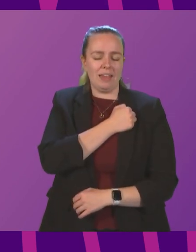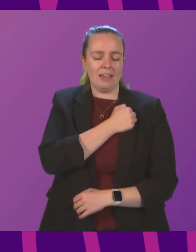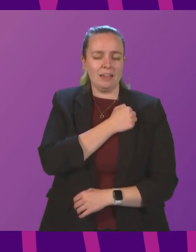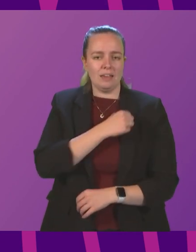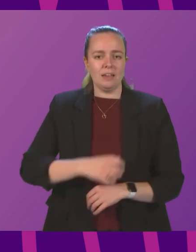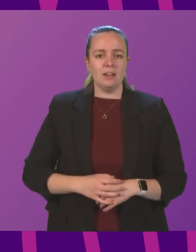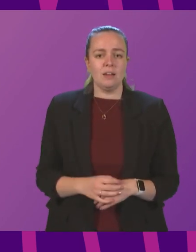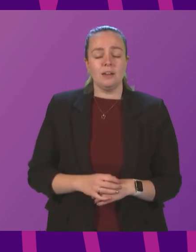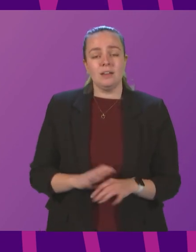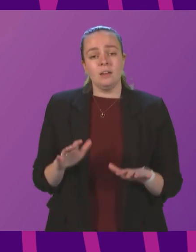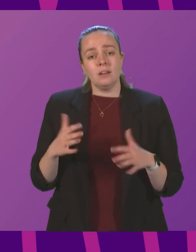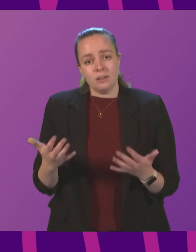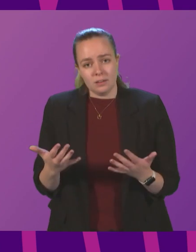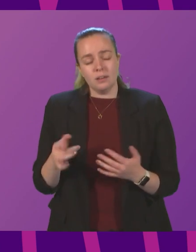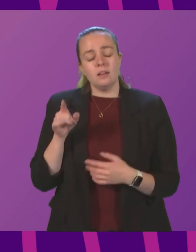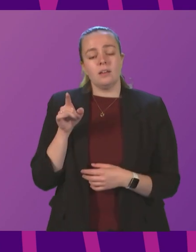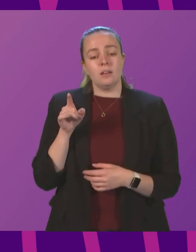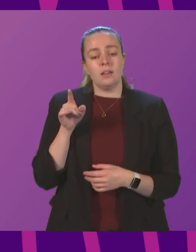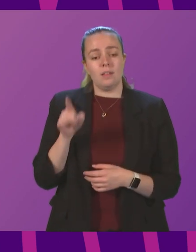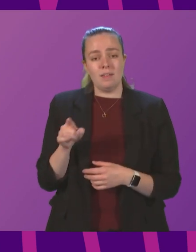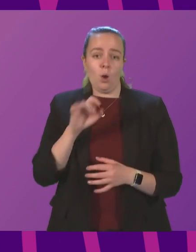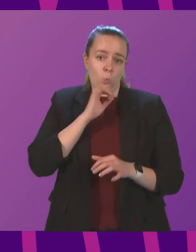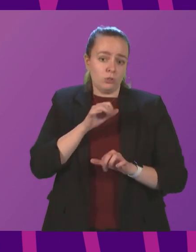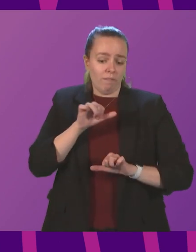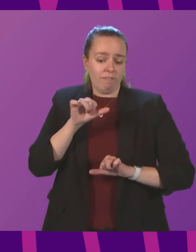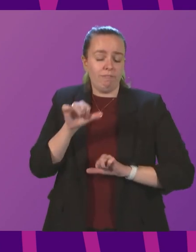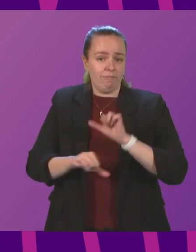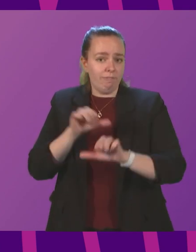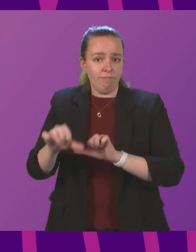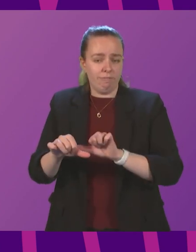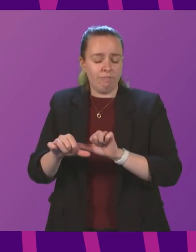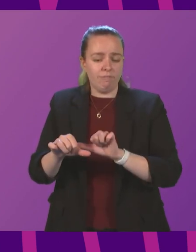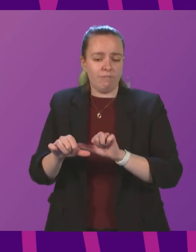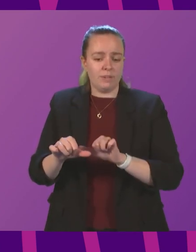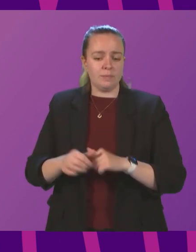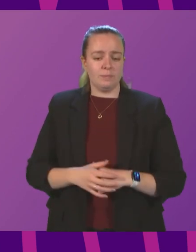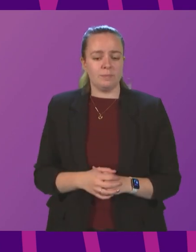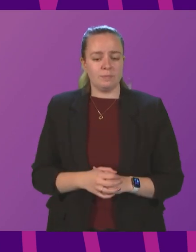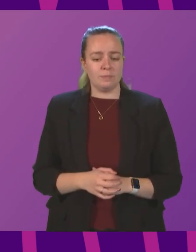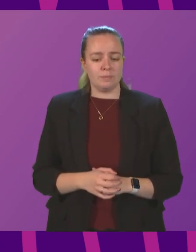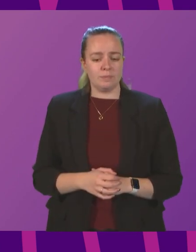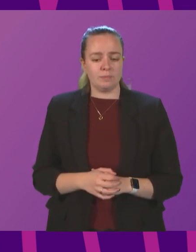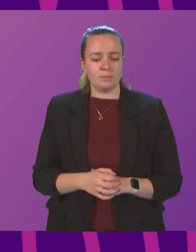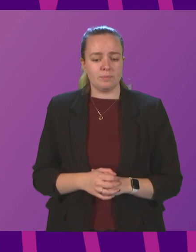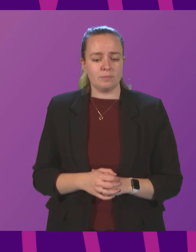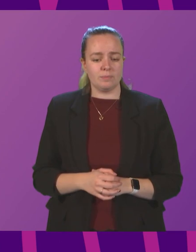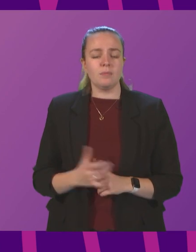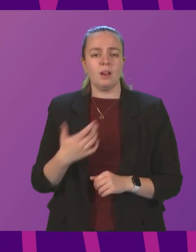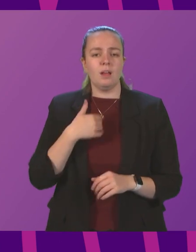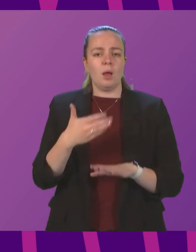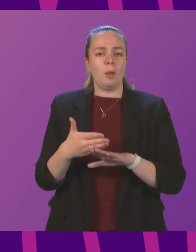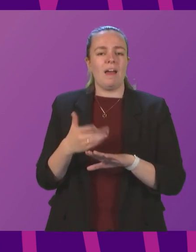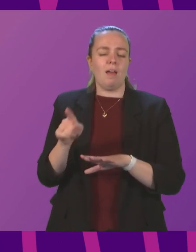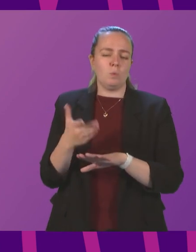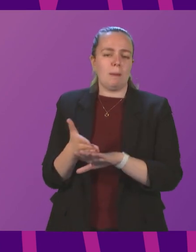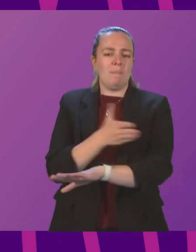and obviously that would have preceded the introduction of the certification